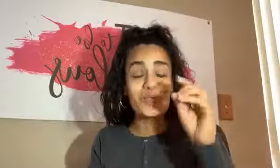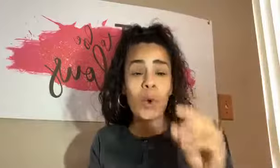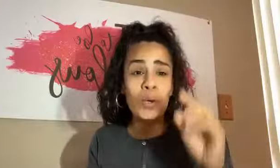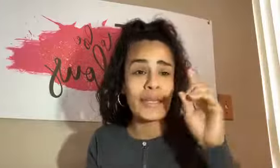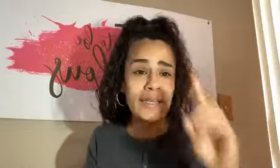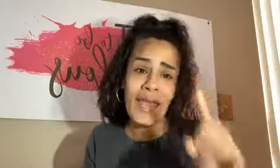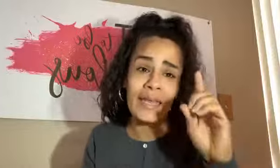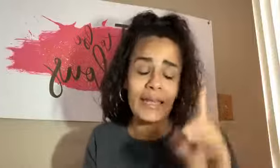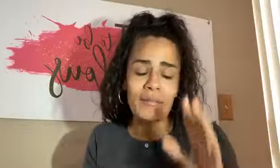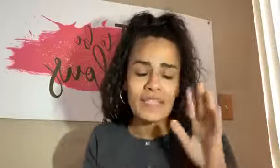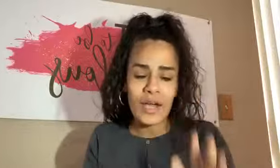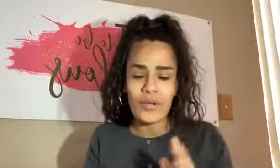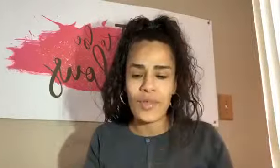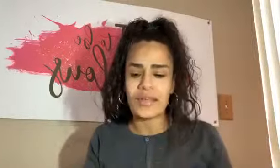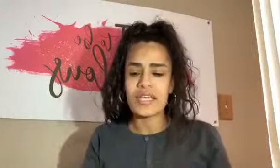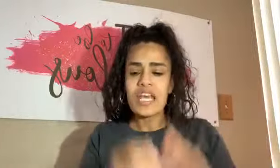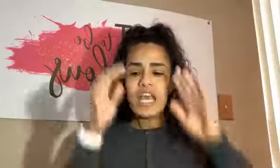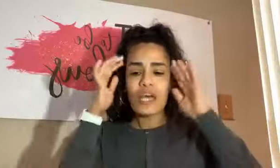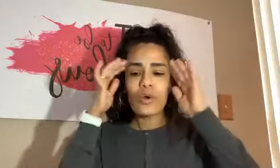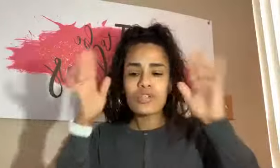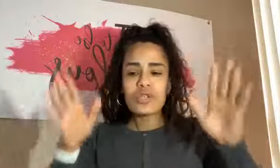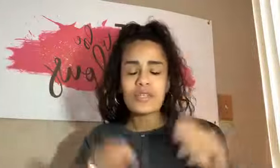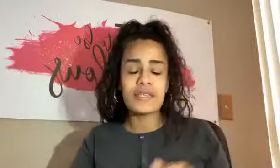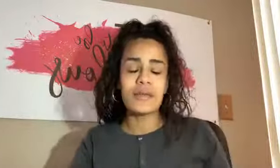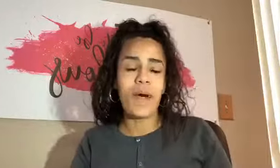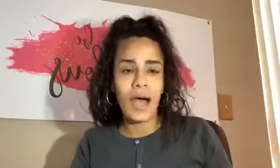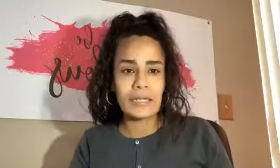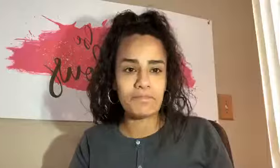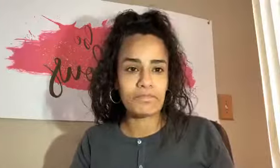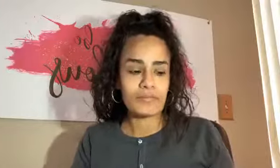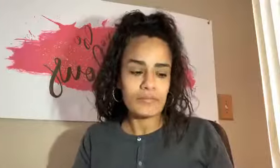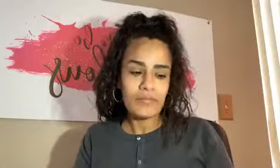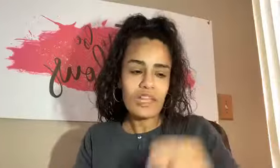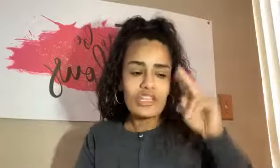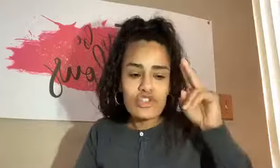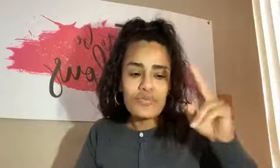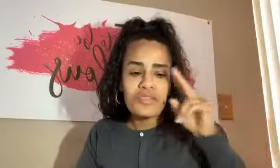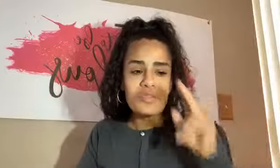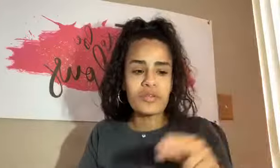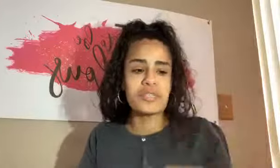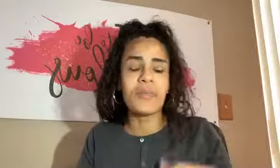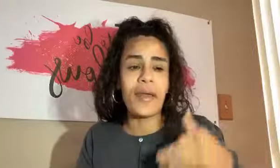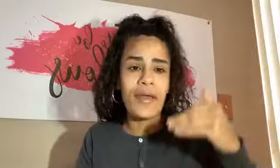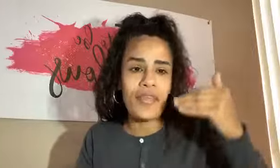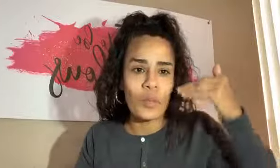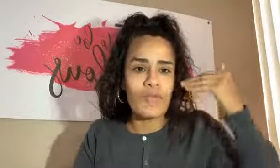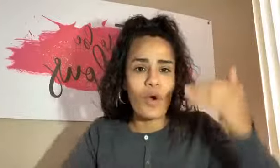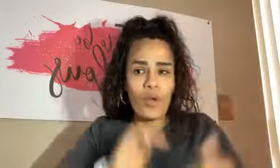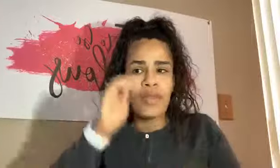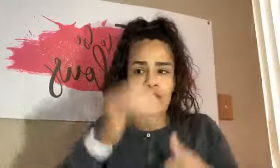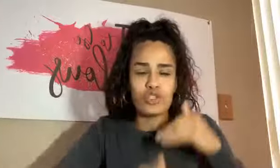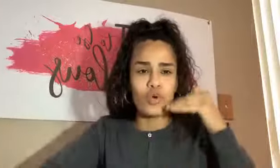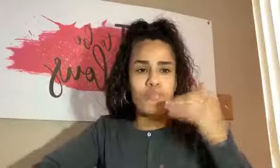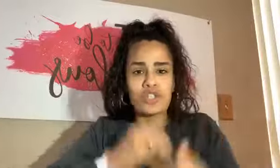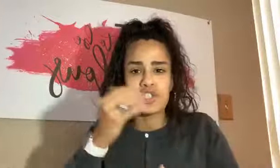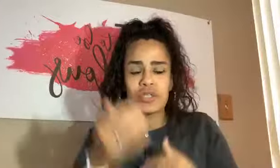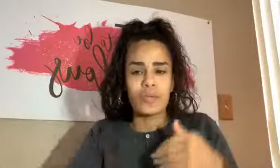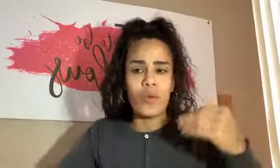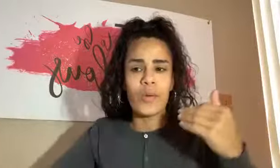totally can. And let me tell you this, it all starts in the mind and truly starts in the mind. And I think we've heard that so much to the point